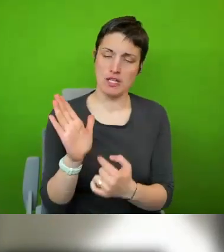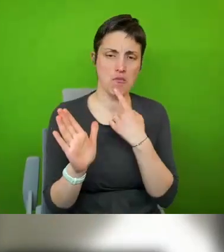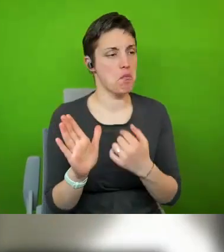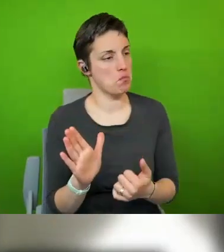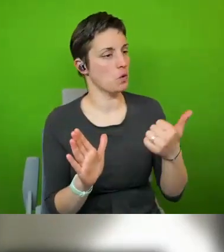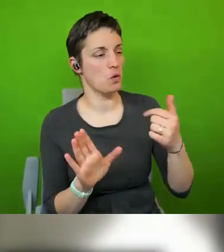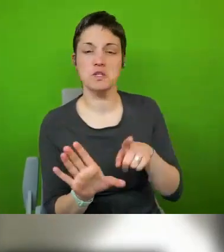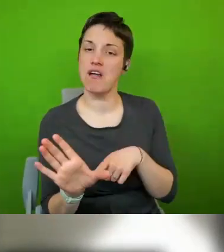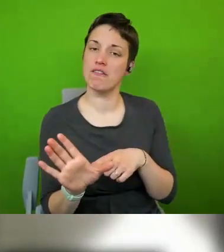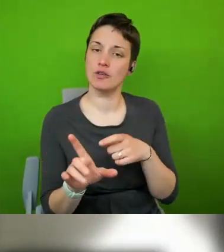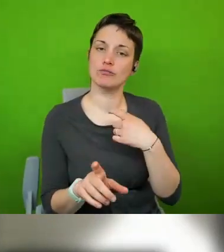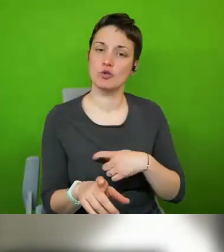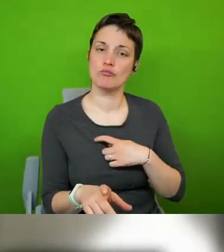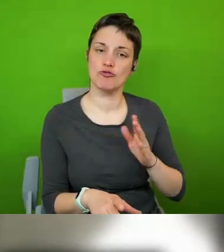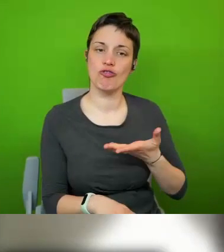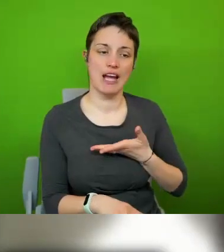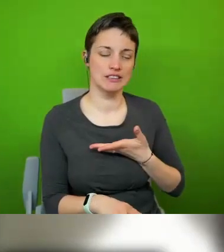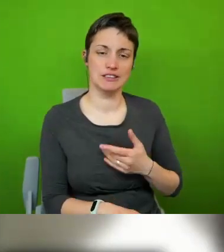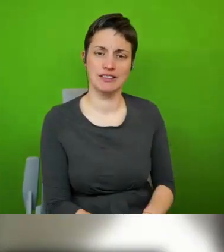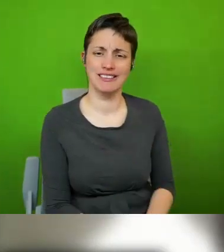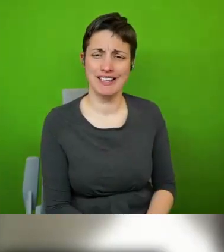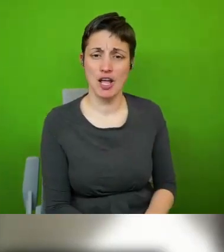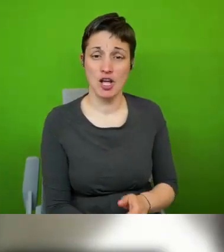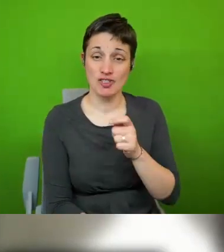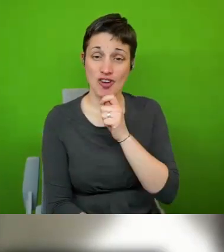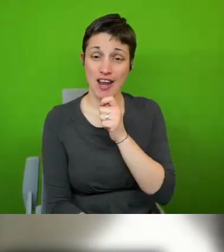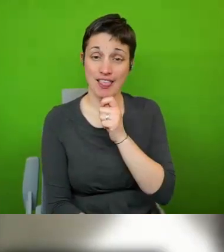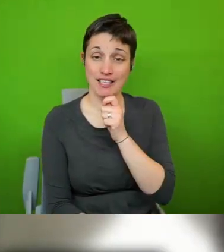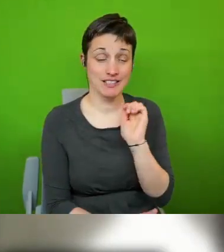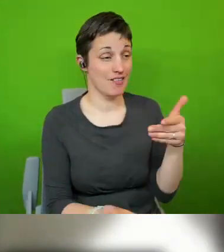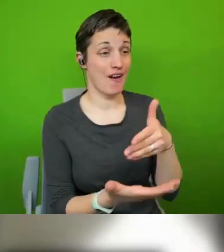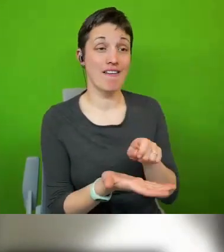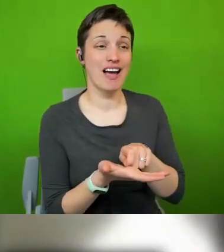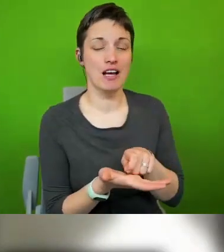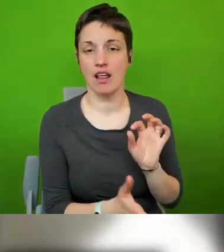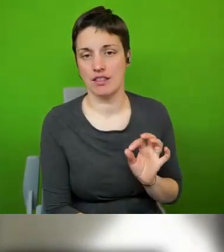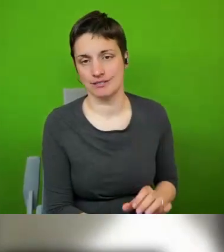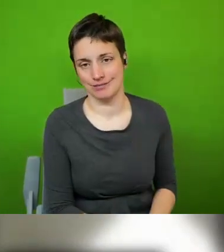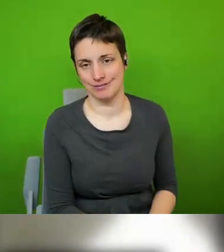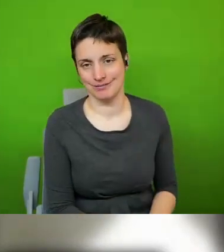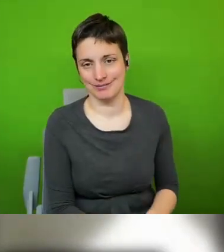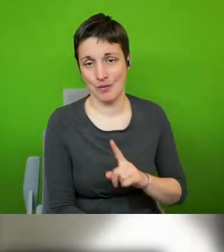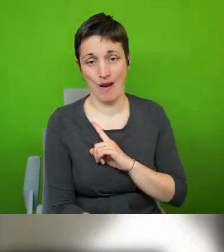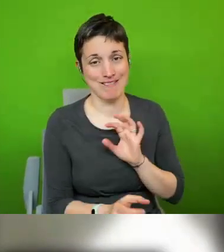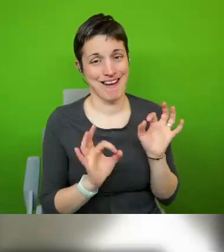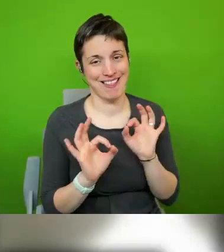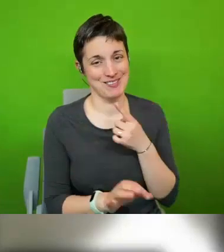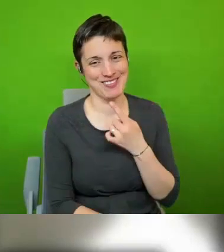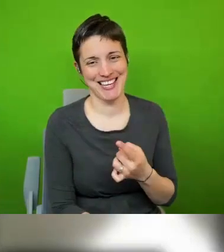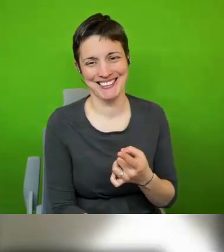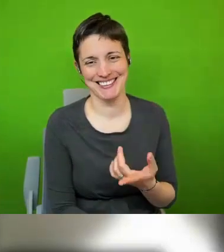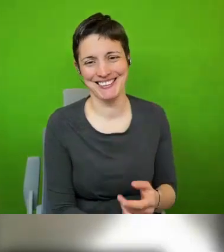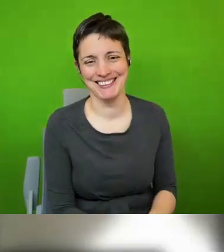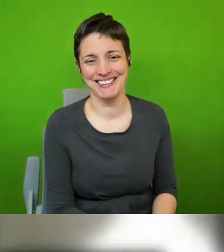for human rights in the city no journalist will show up none there is no communication yeah so there is a